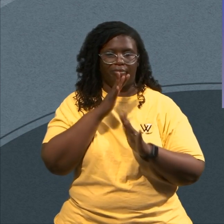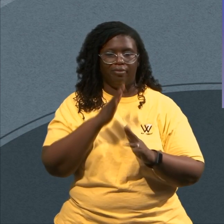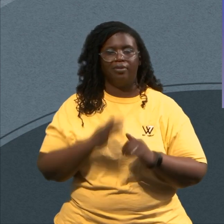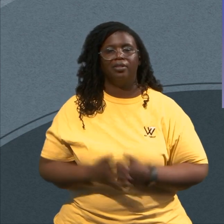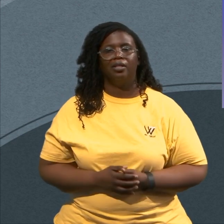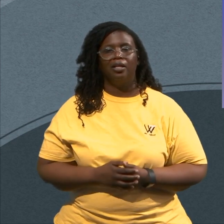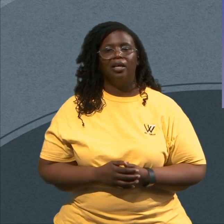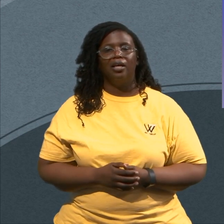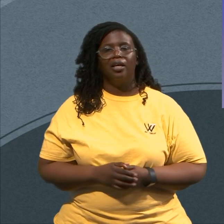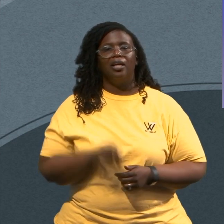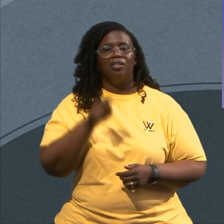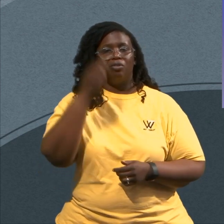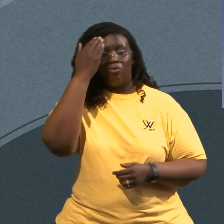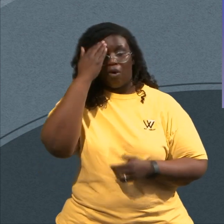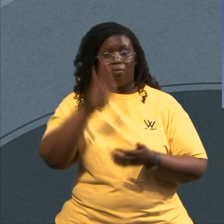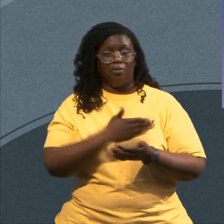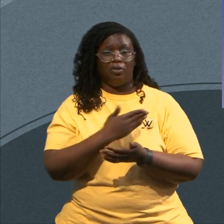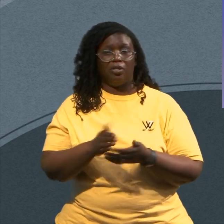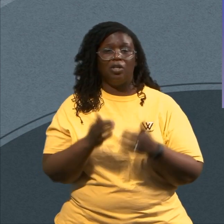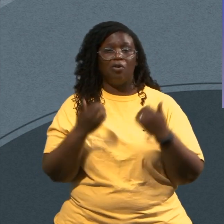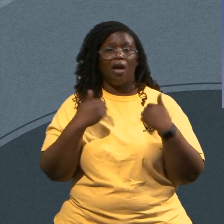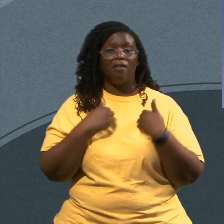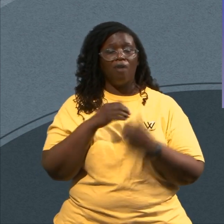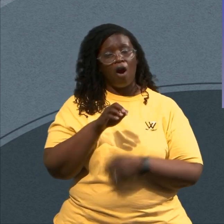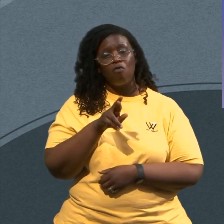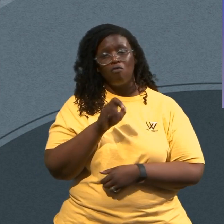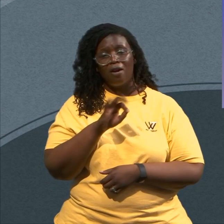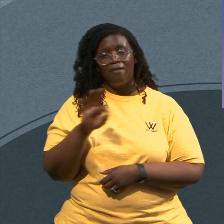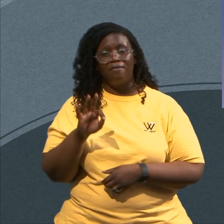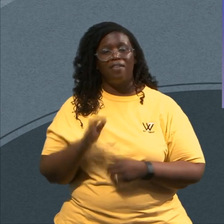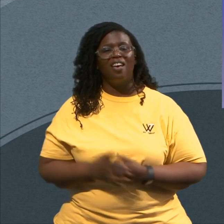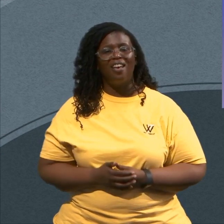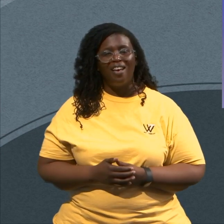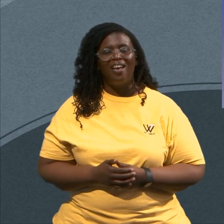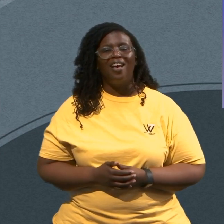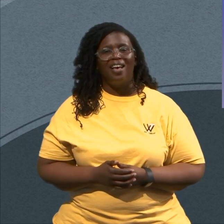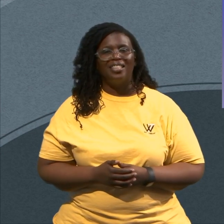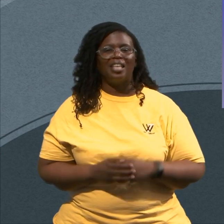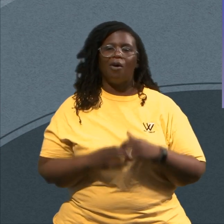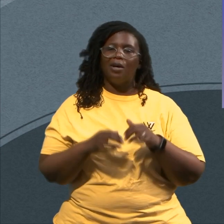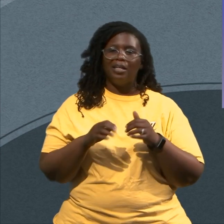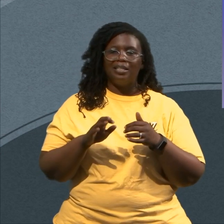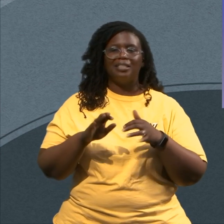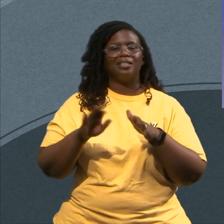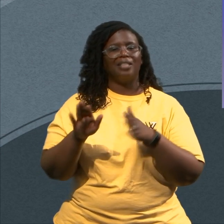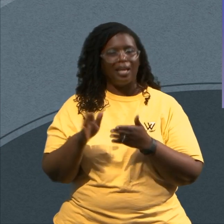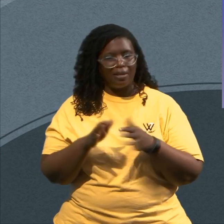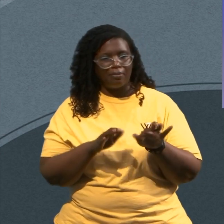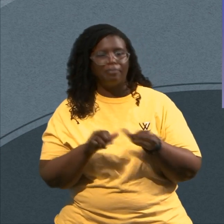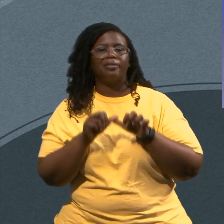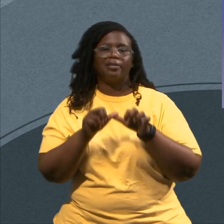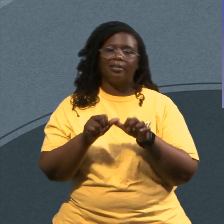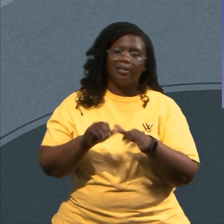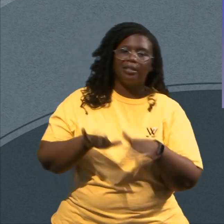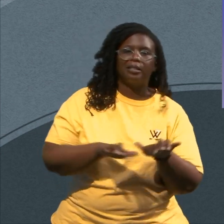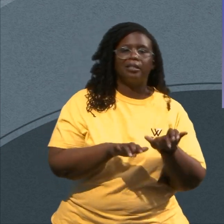little notes And you just keep Playing them over And over again Rhythmically It's a rhythm Of the music It says Stop singing